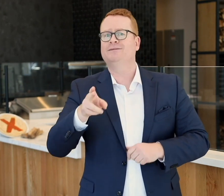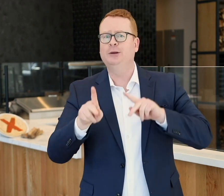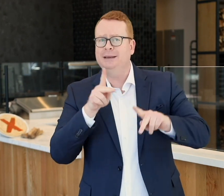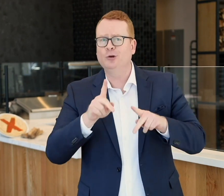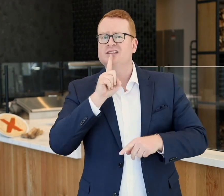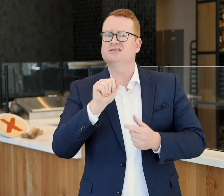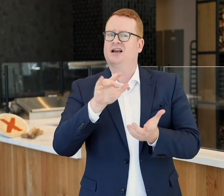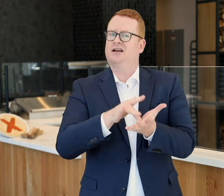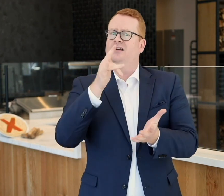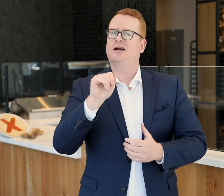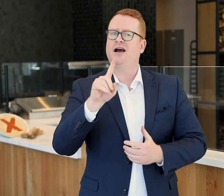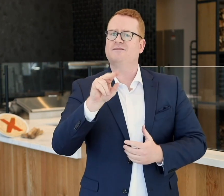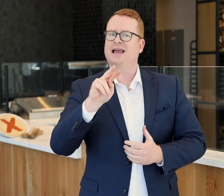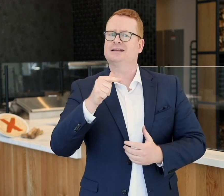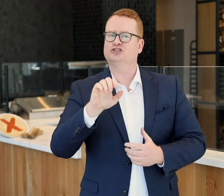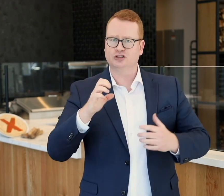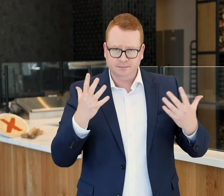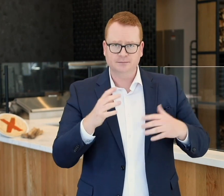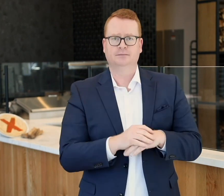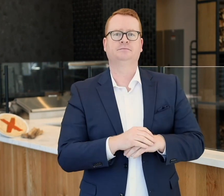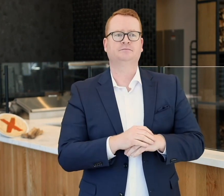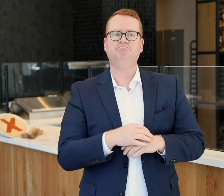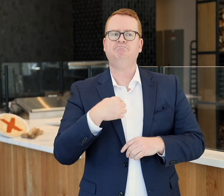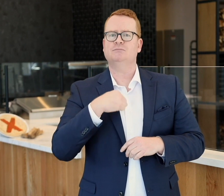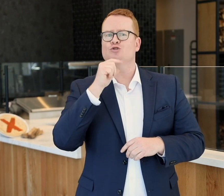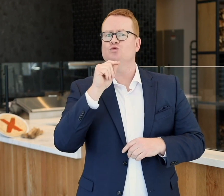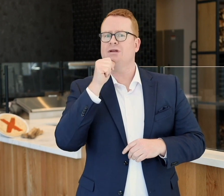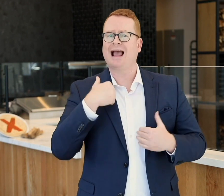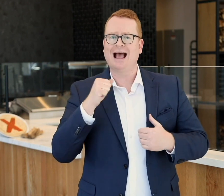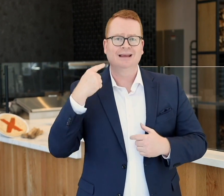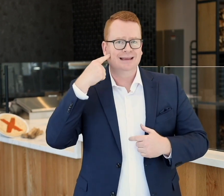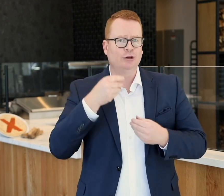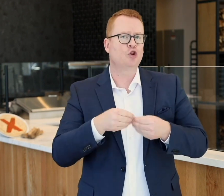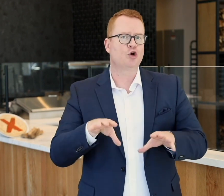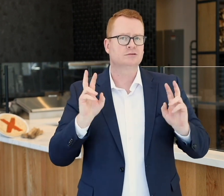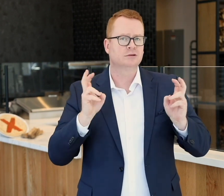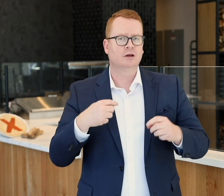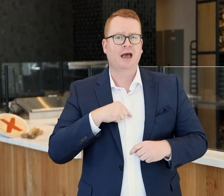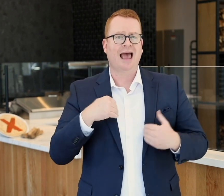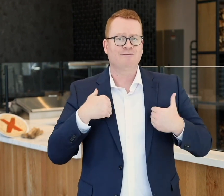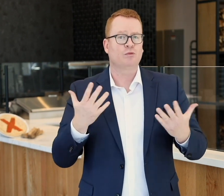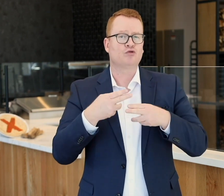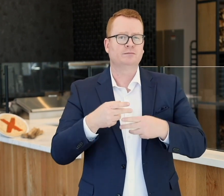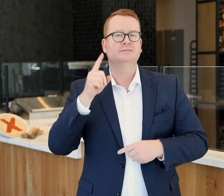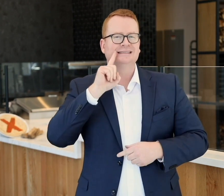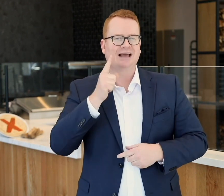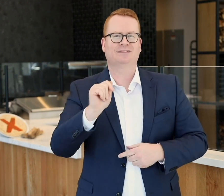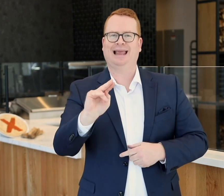or hard of hearing people is an advantage. I don't have hearing loss. I have what's known as Deaf gain.